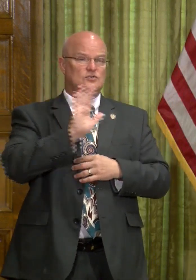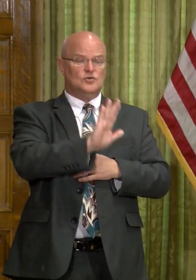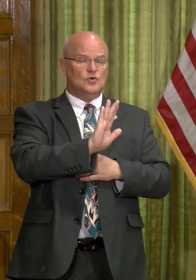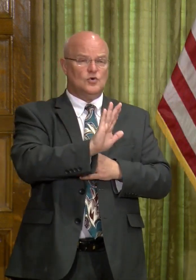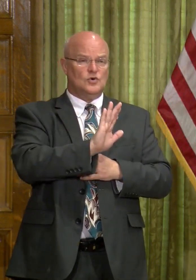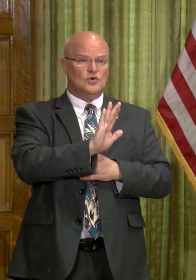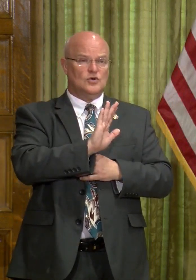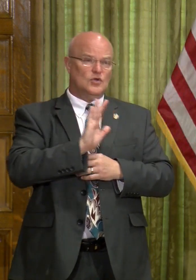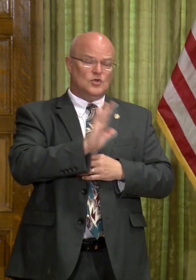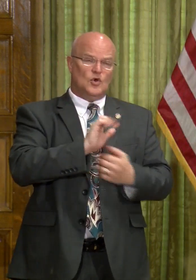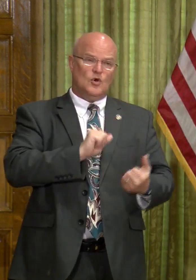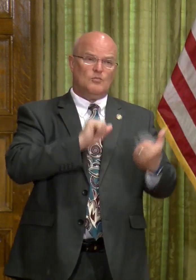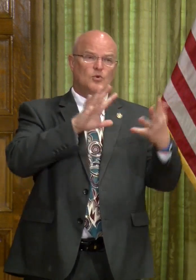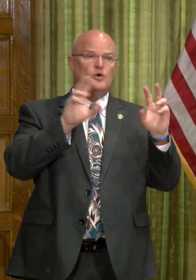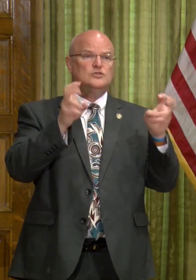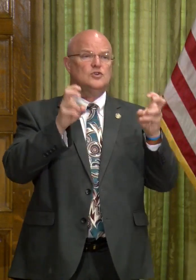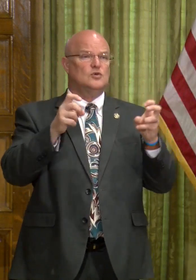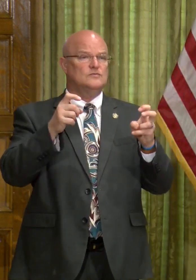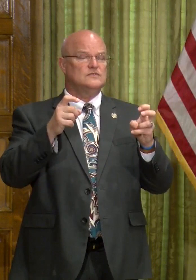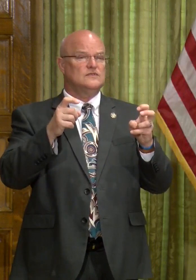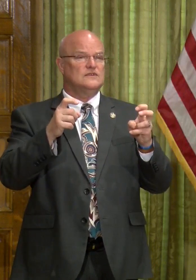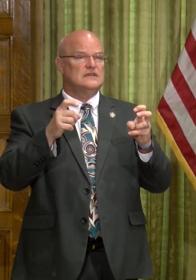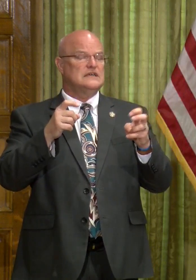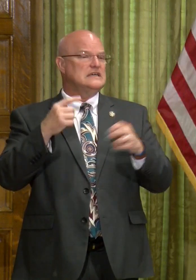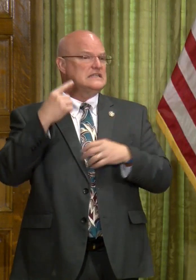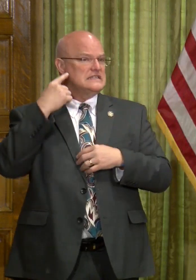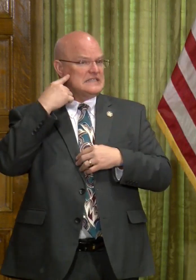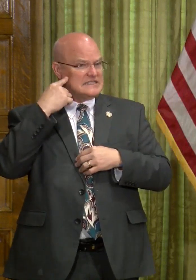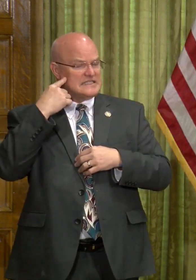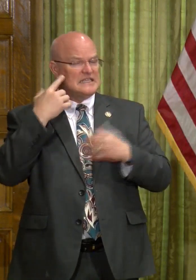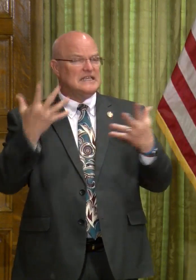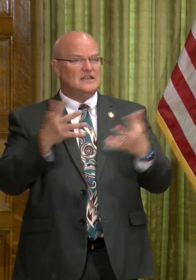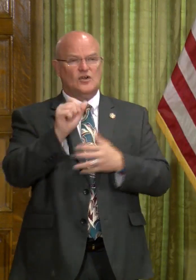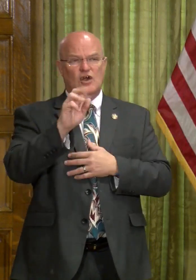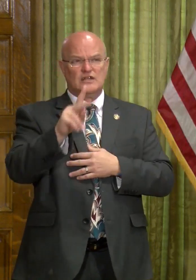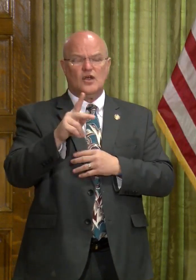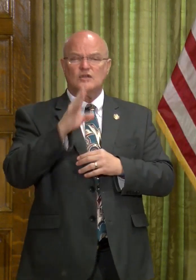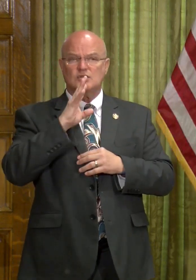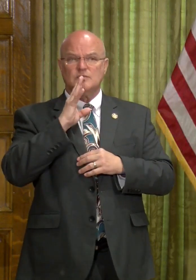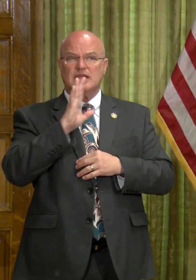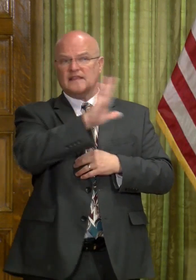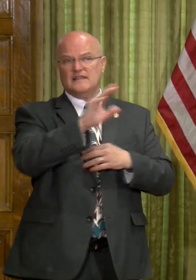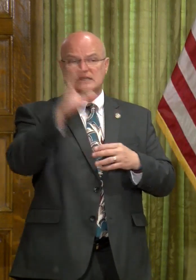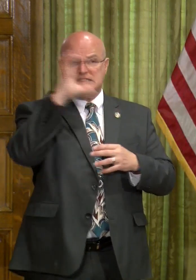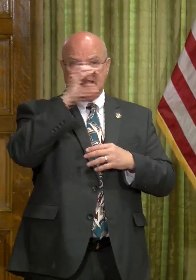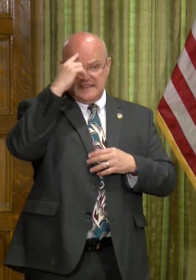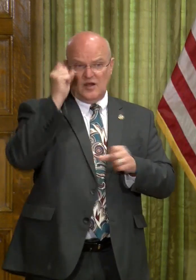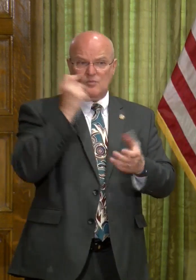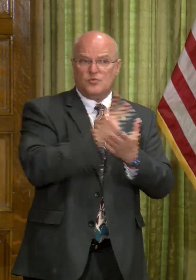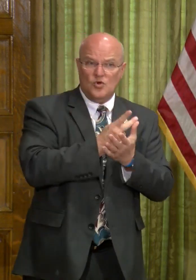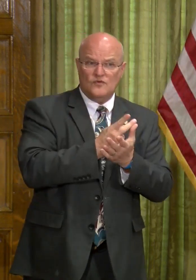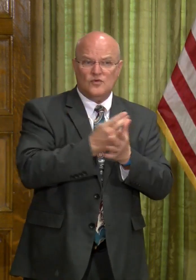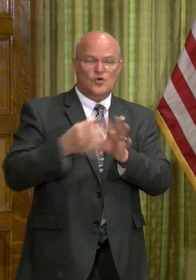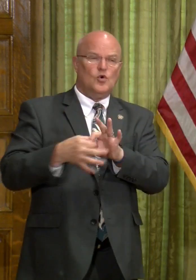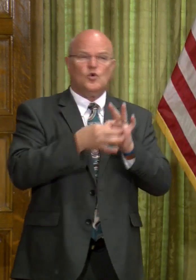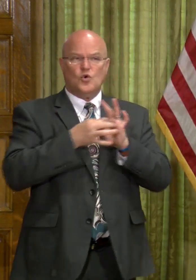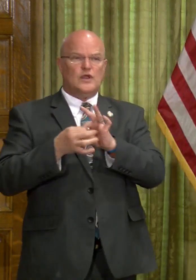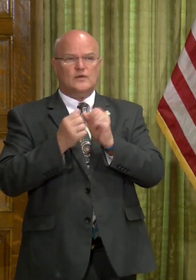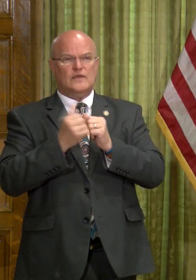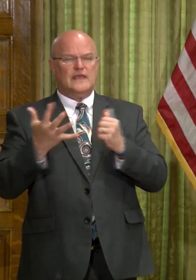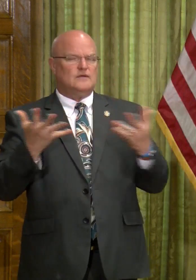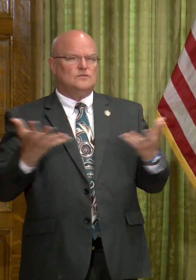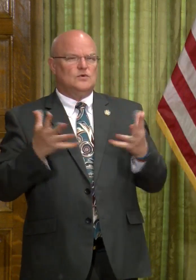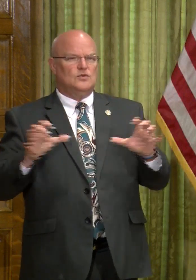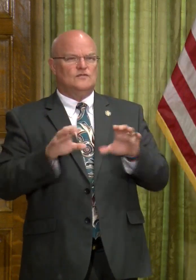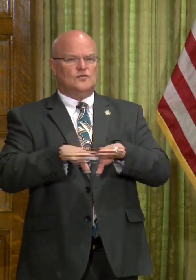your approach in terms of lifting any of restrictions in Arkansas? Are you seeking their approval or coordinating with them before deciding